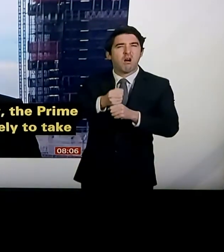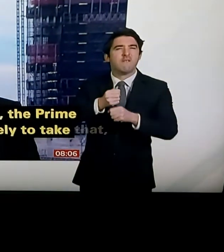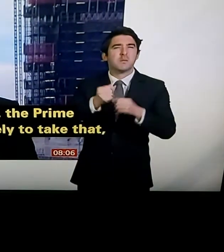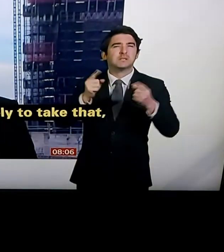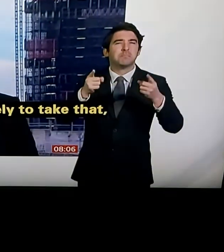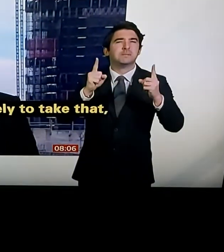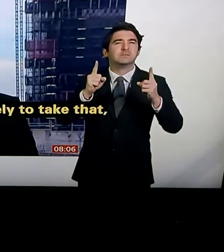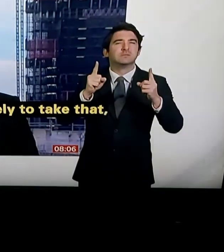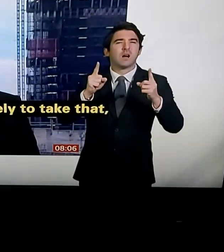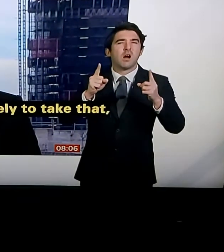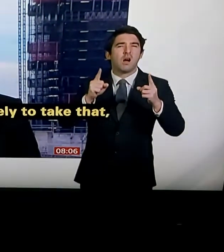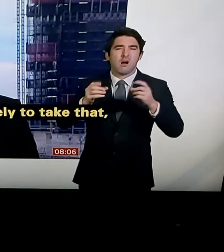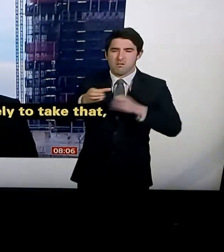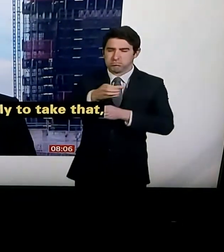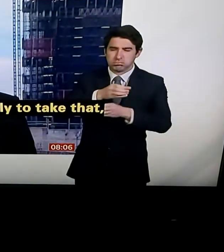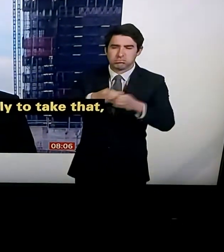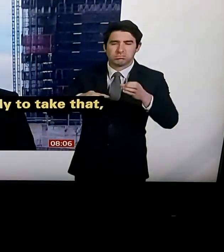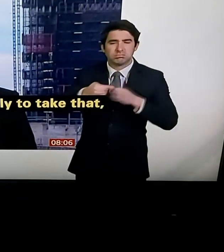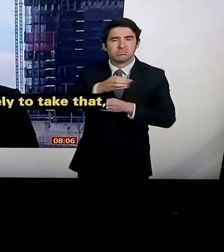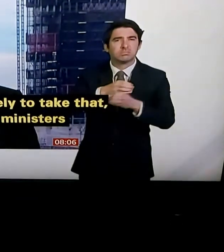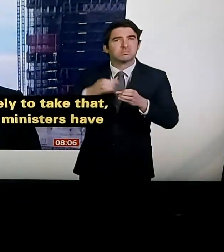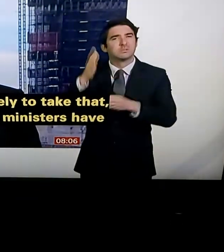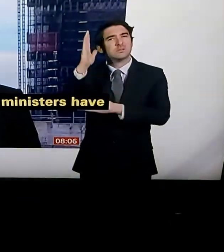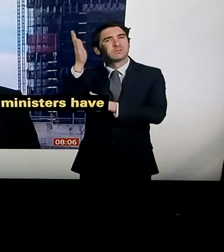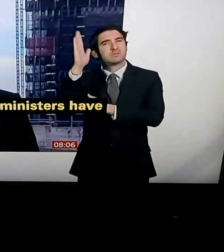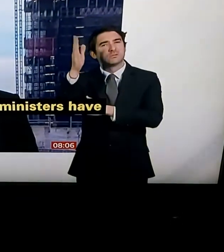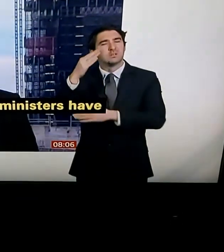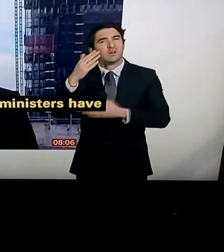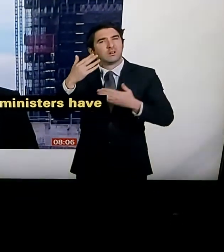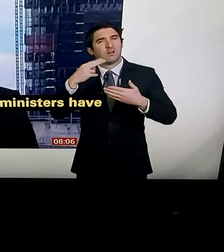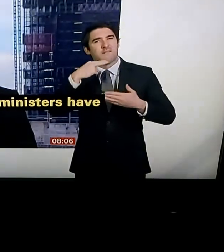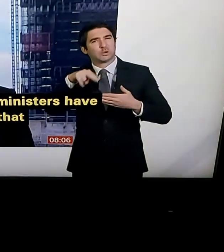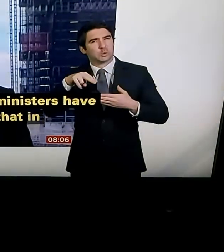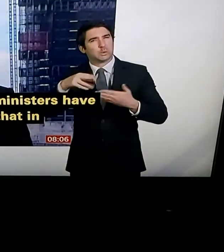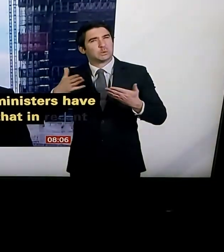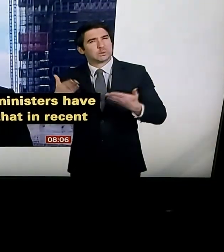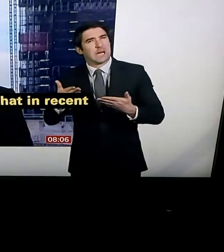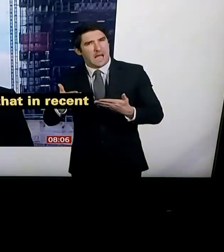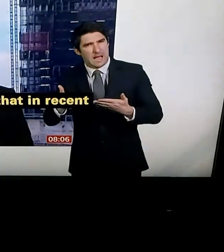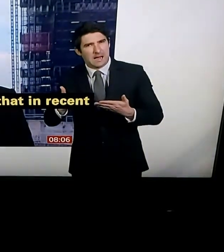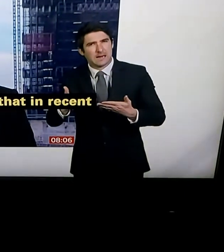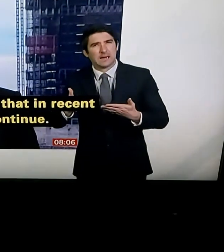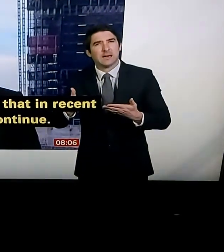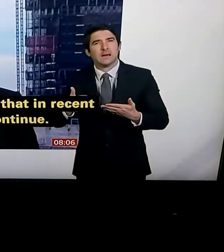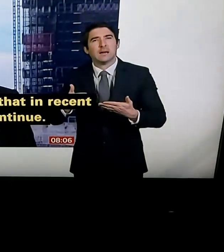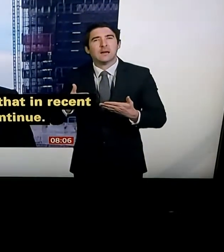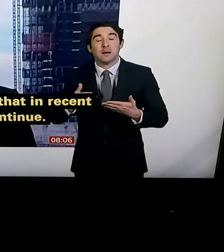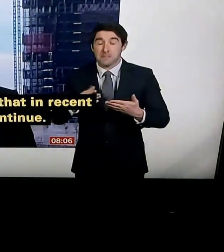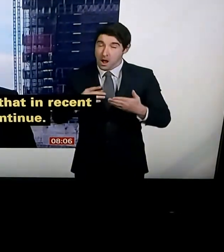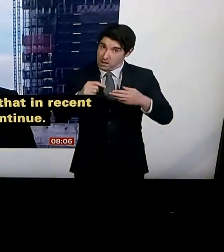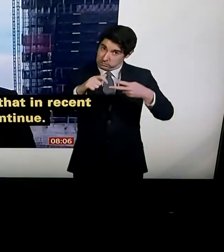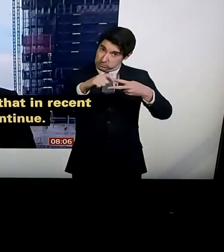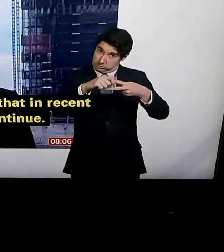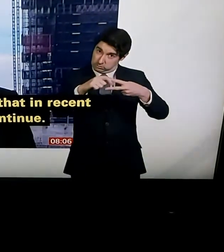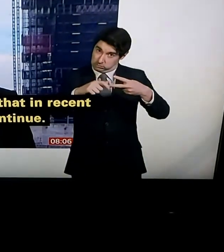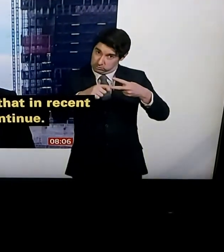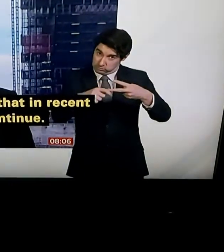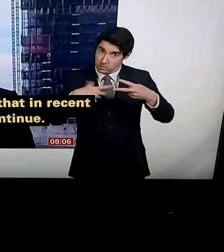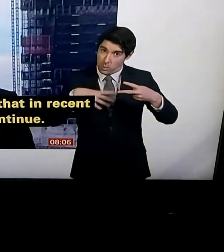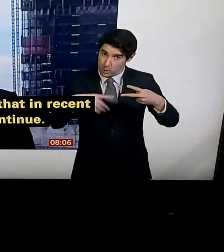days as well. So I think that will continue. You rightly isolate as well, I think, two issues that the government is going to be under considerable scrutiny